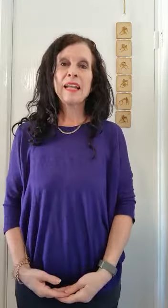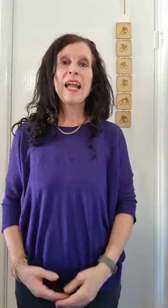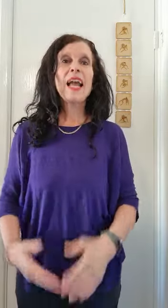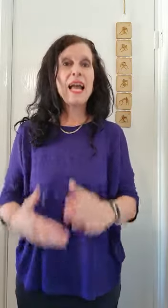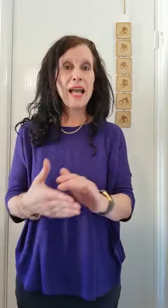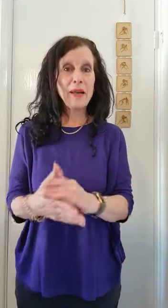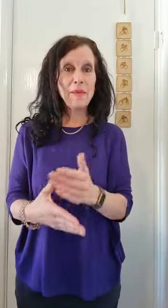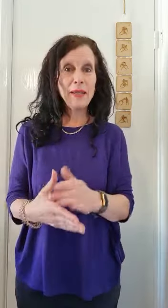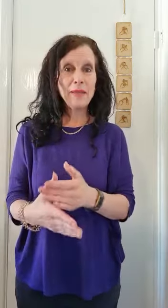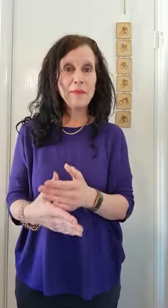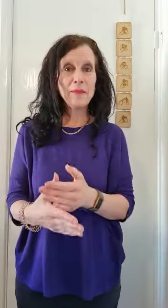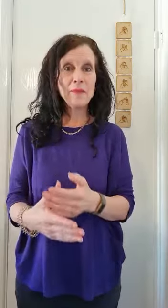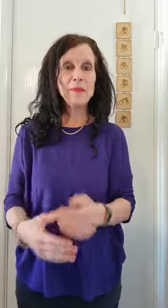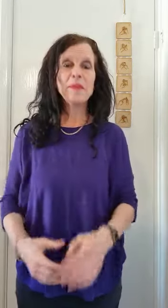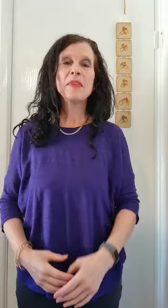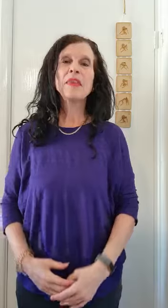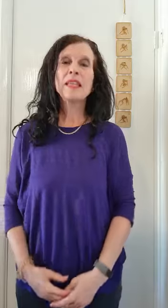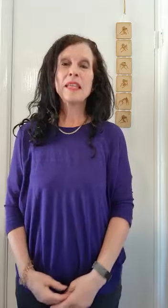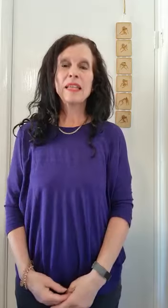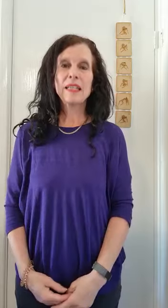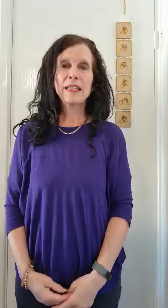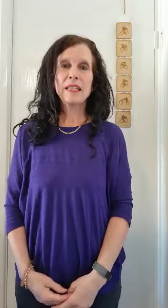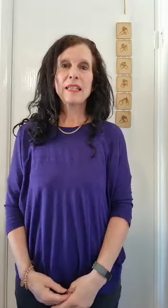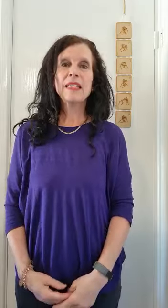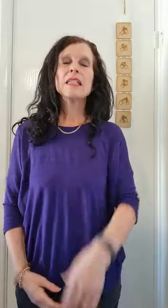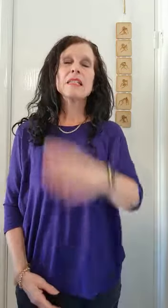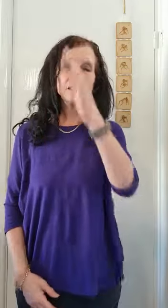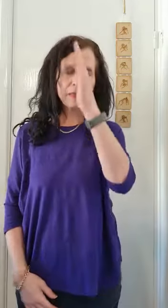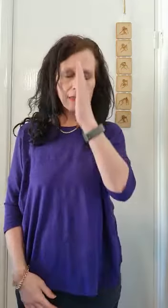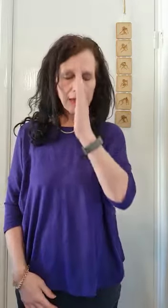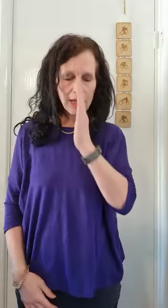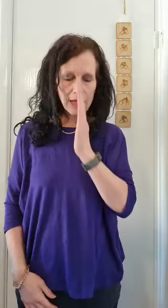Happy, sad,